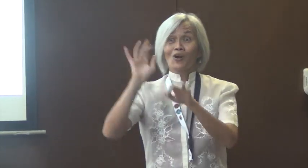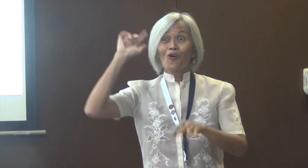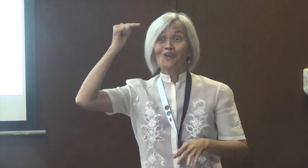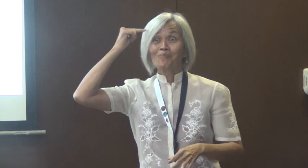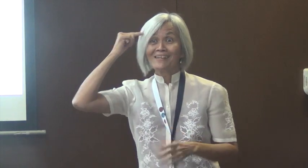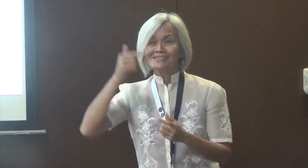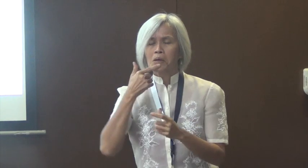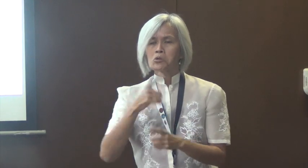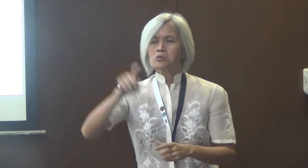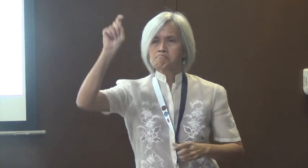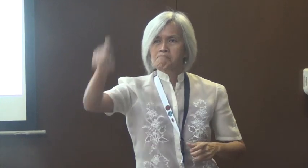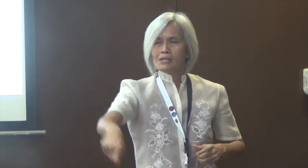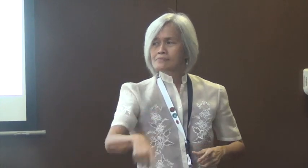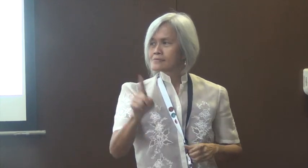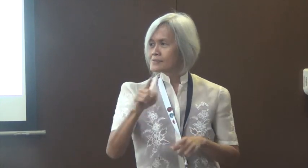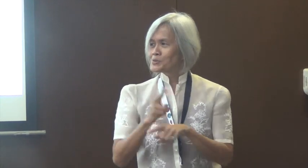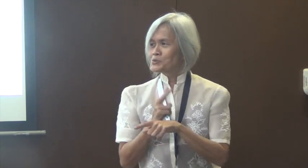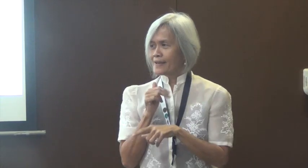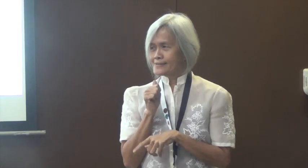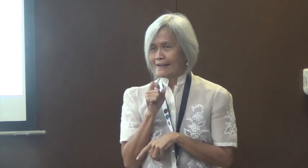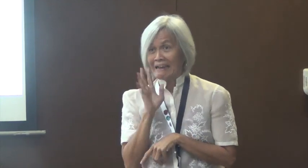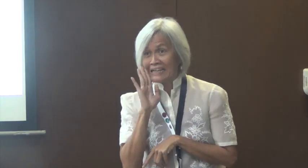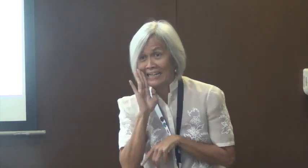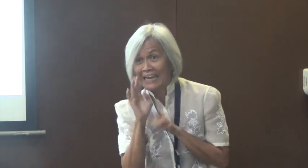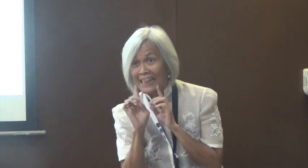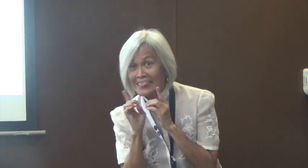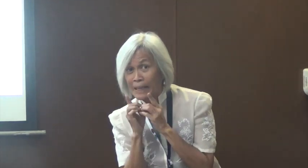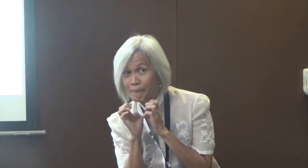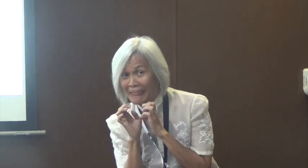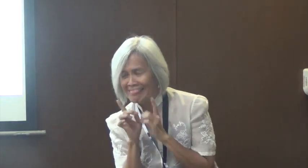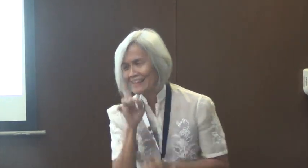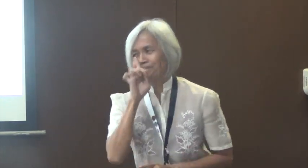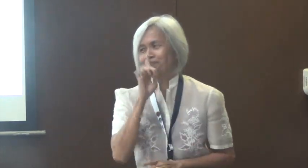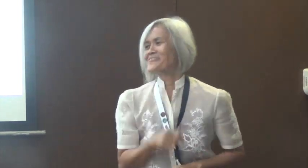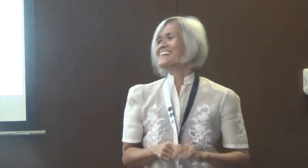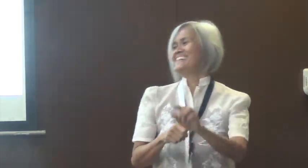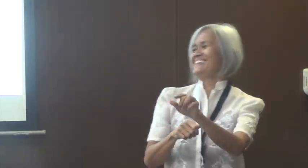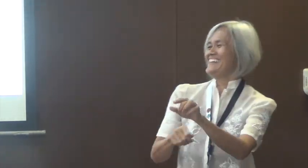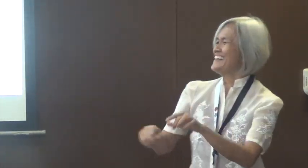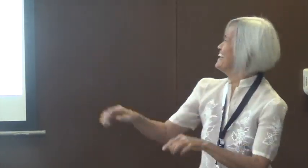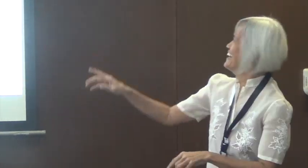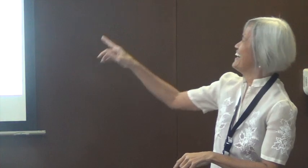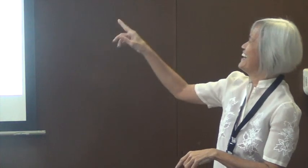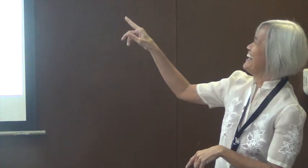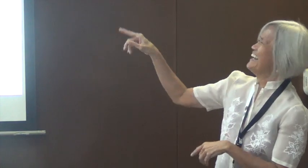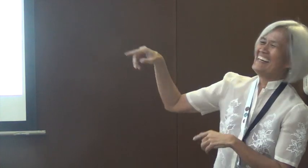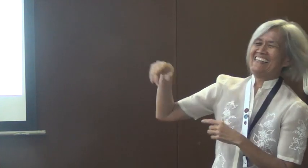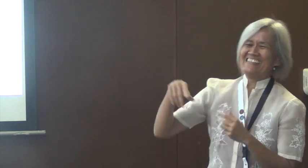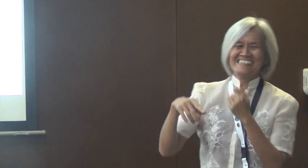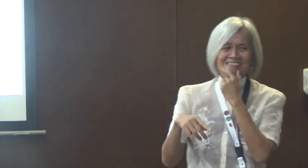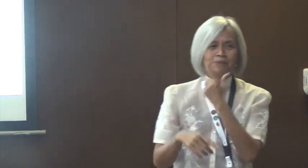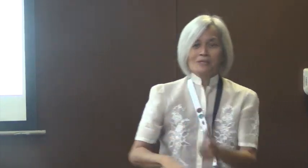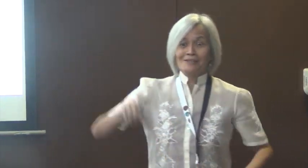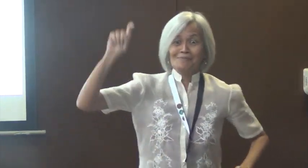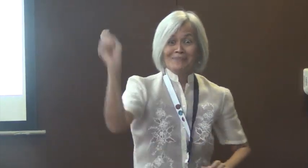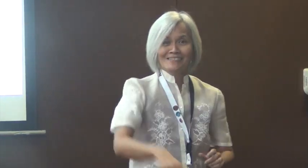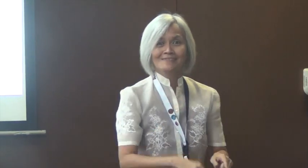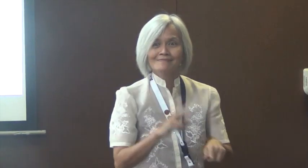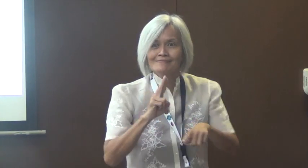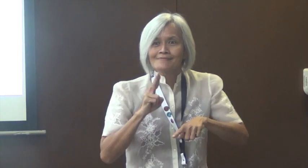Others, the government, for example, will mandate for debit, for example, will just